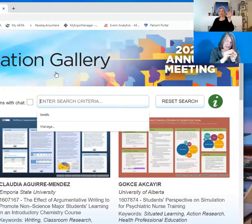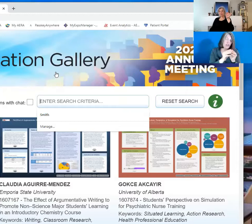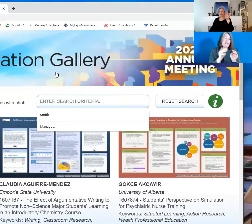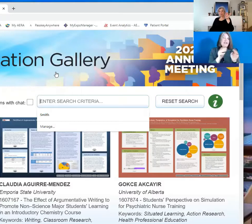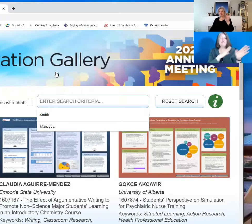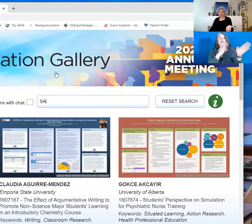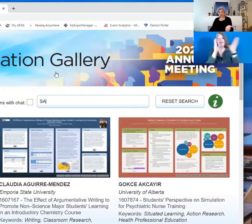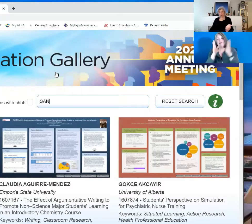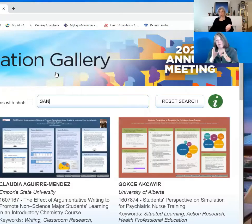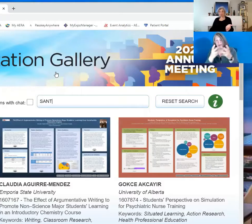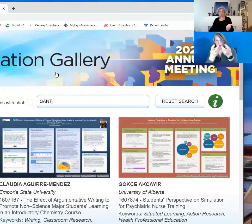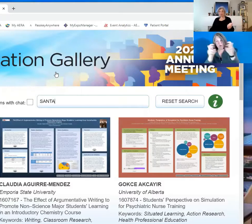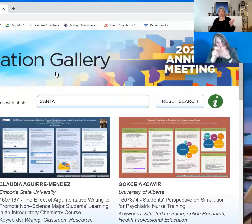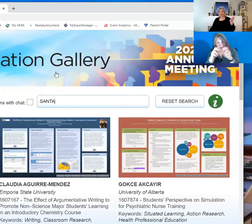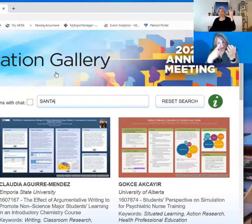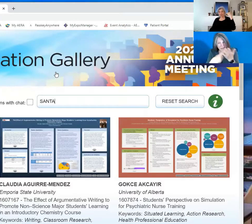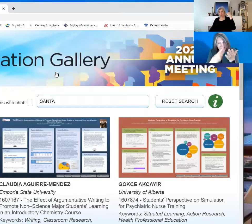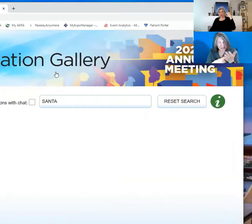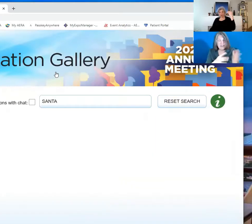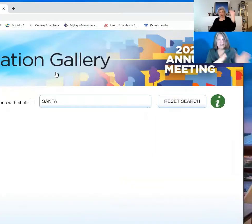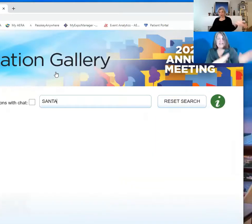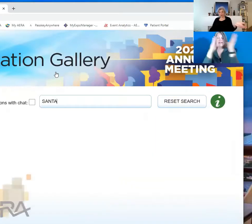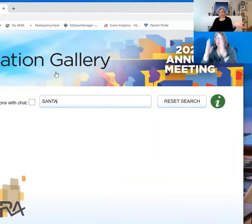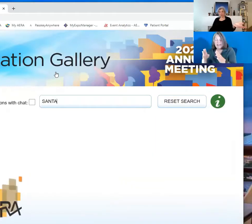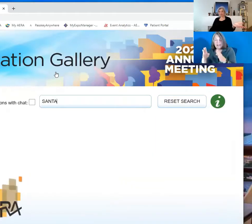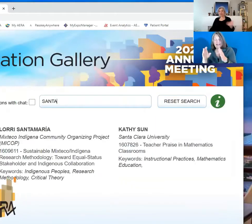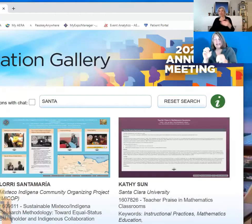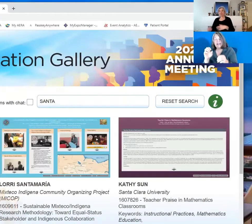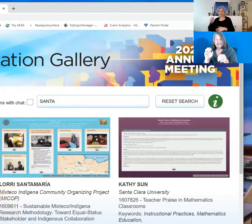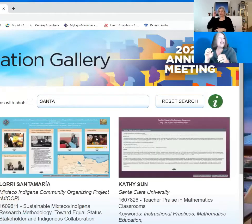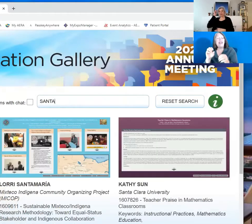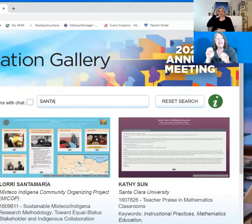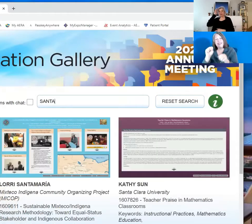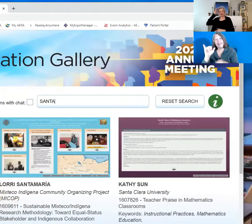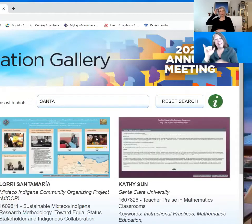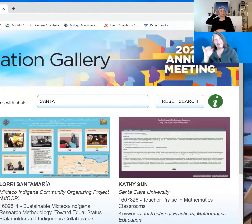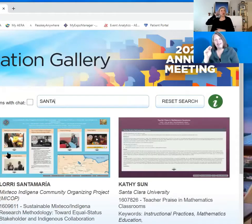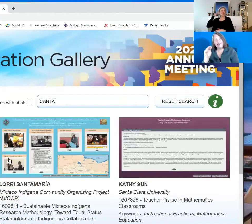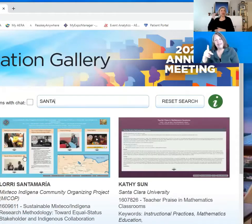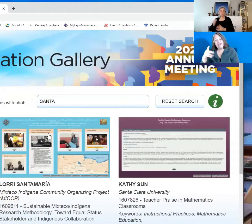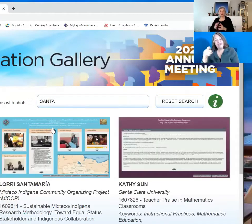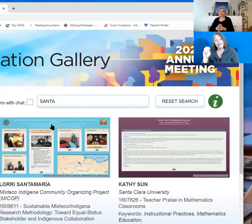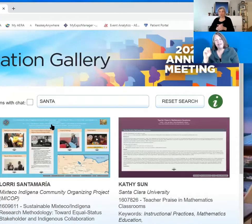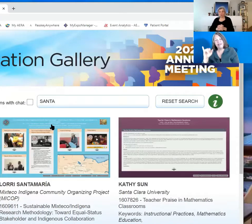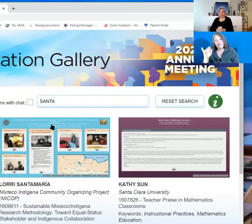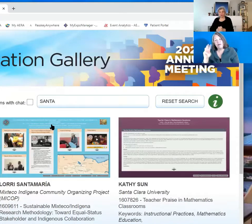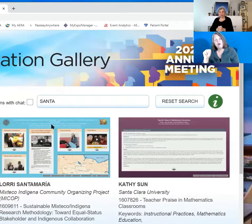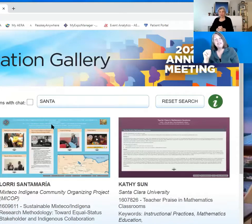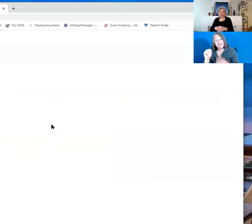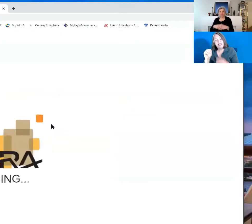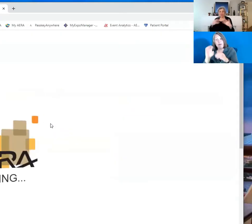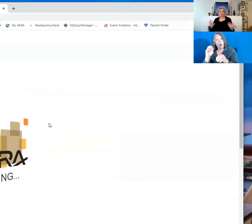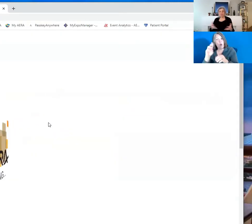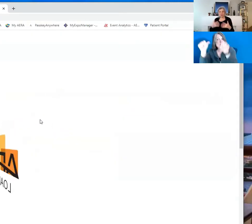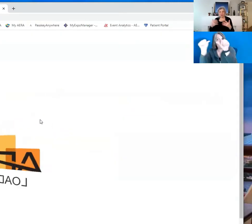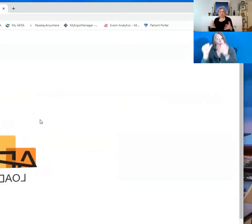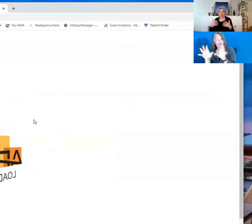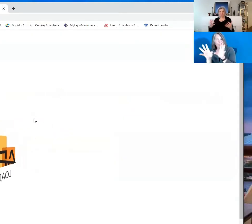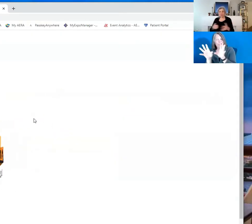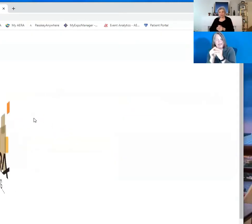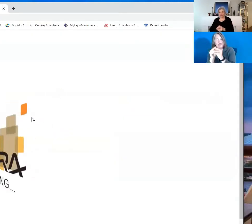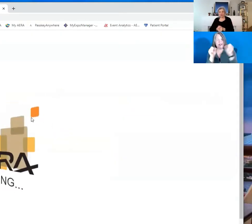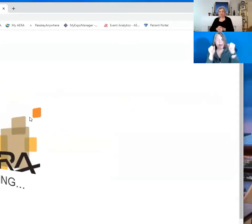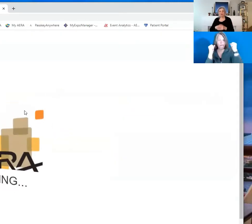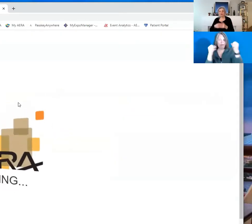roundtable session, a symposia presentation, or a poster session, it has many, many